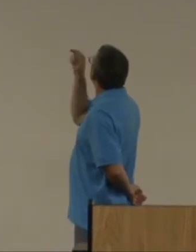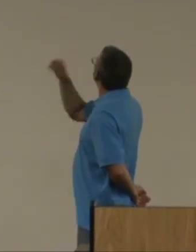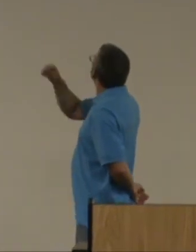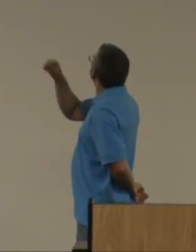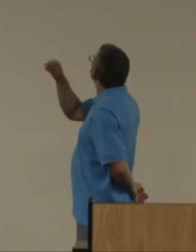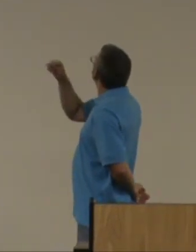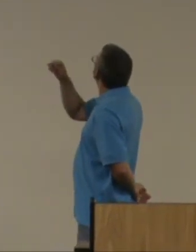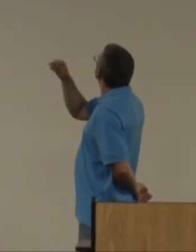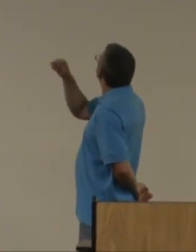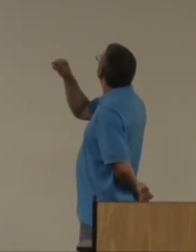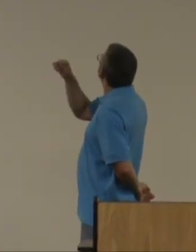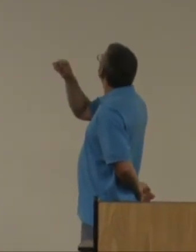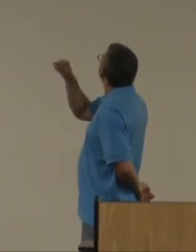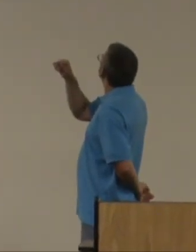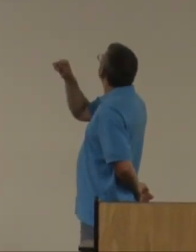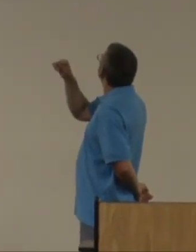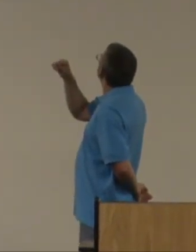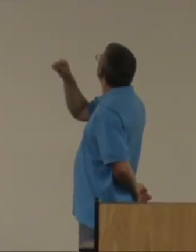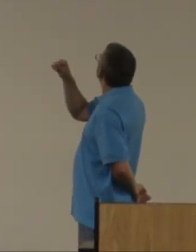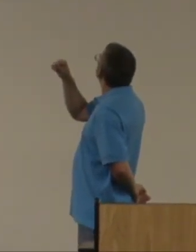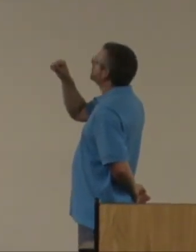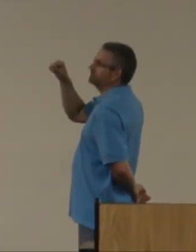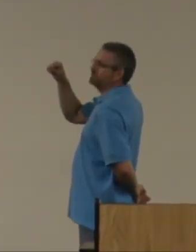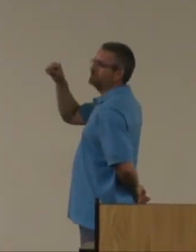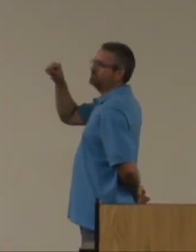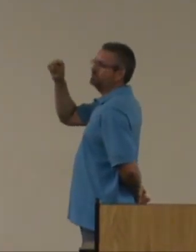Wow. Come on. That's very nice.